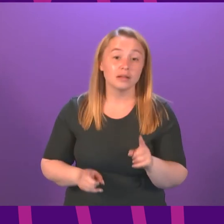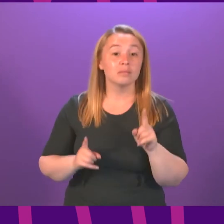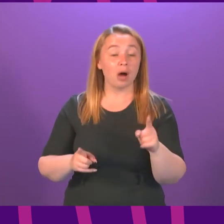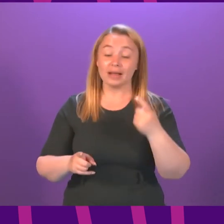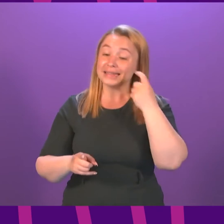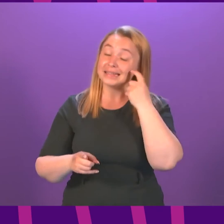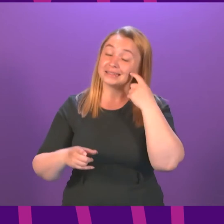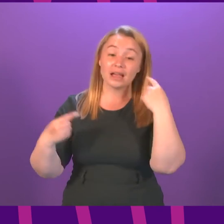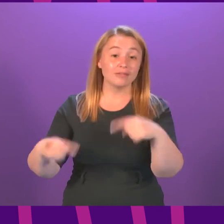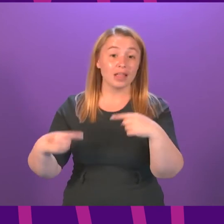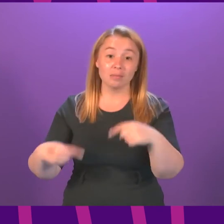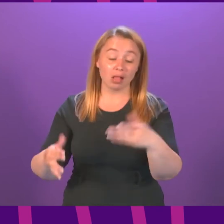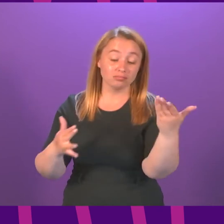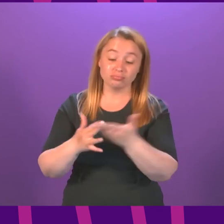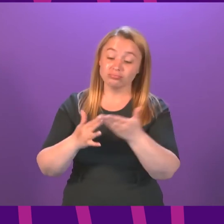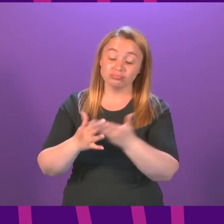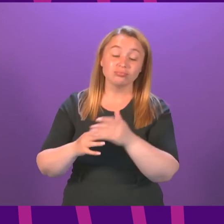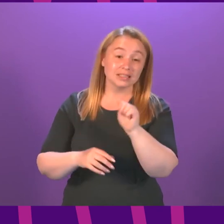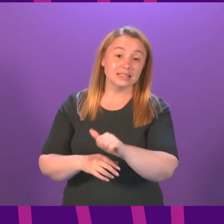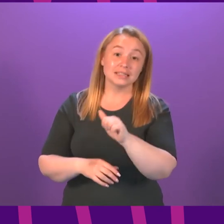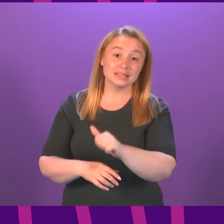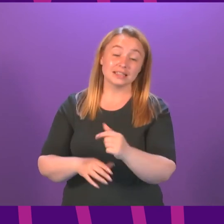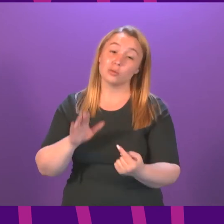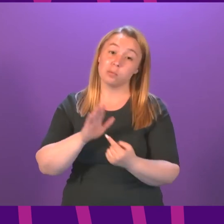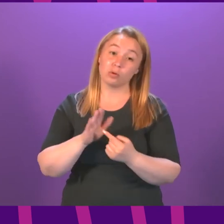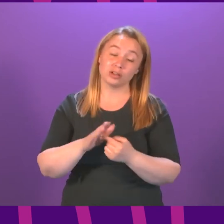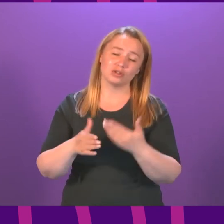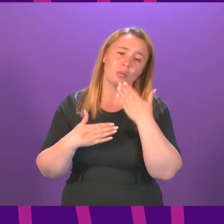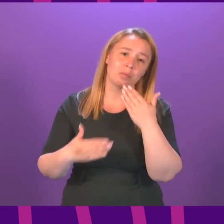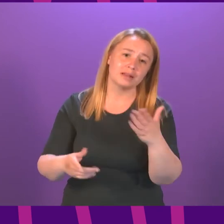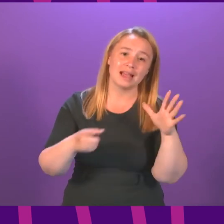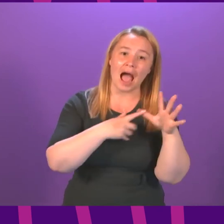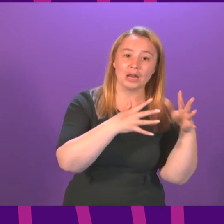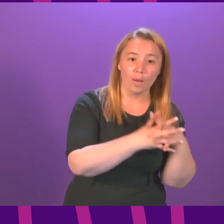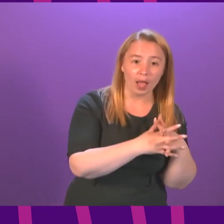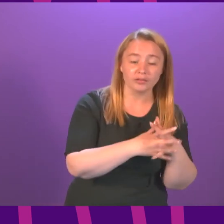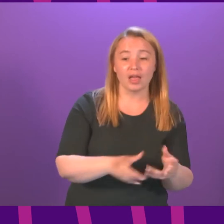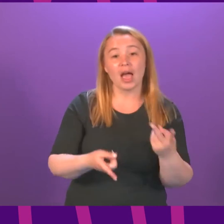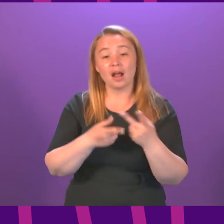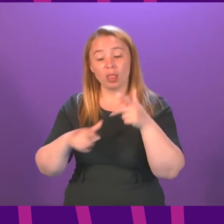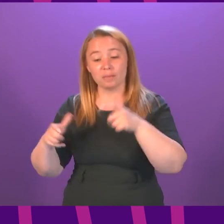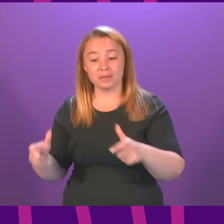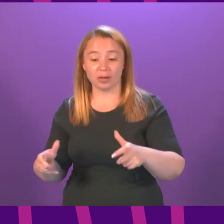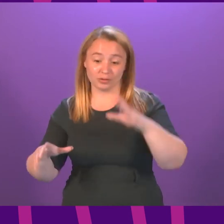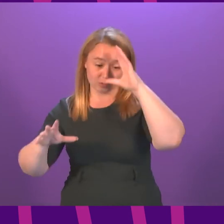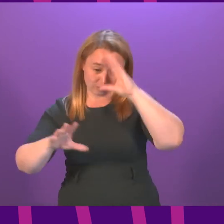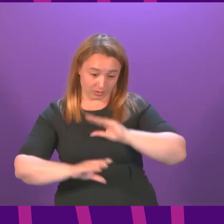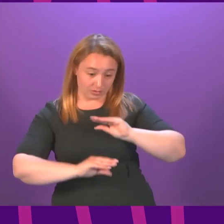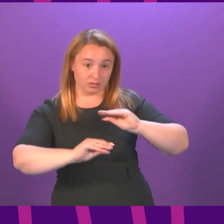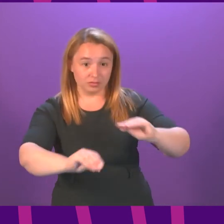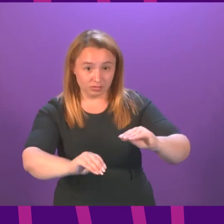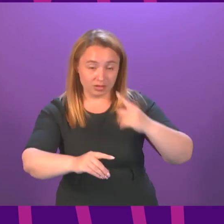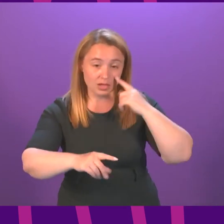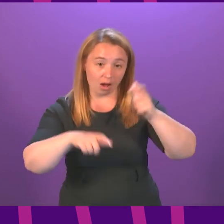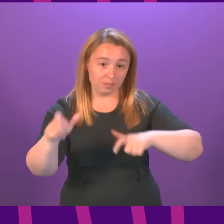easily available and it really matters that people do so I would ask Annie Wells and others across the chamber to echo that to add their voices